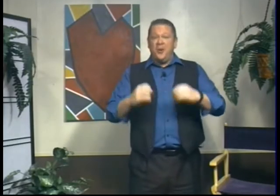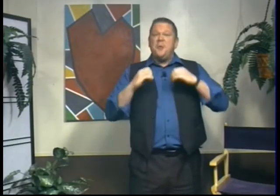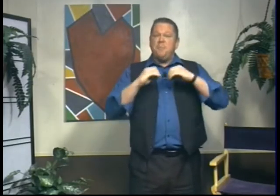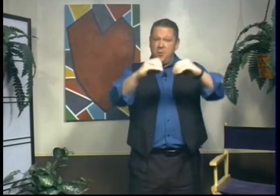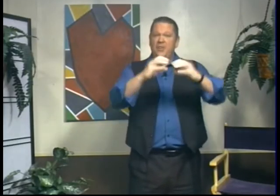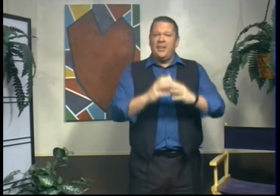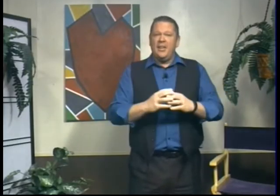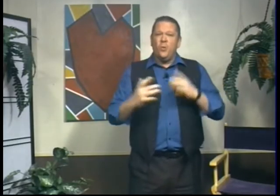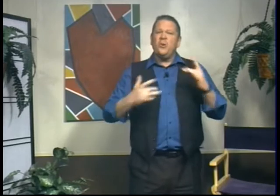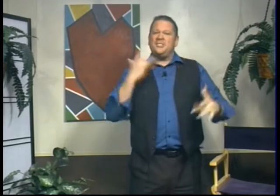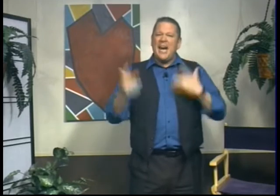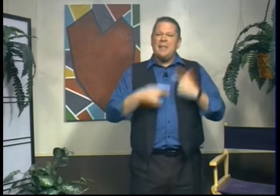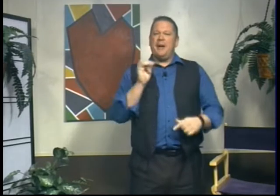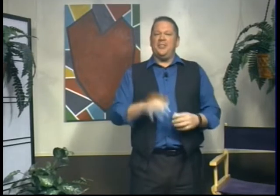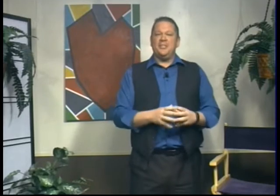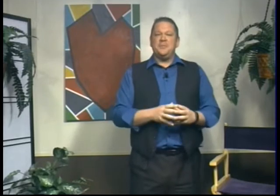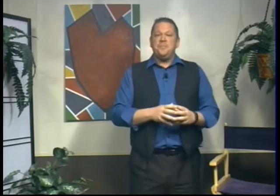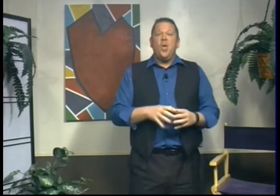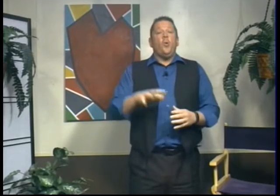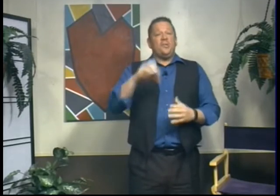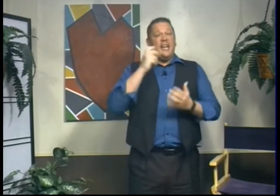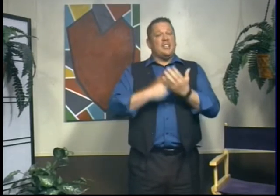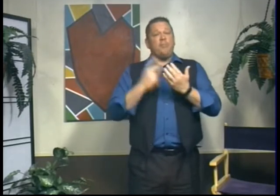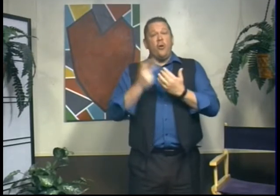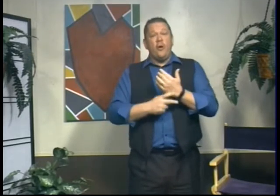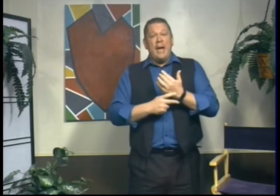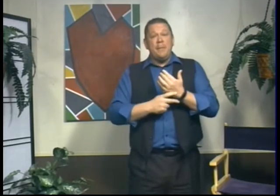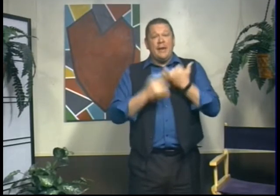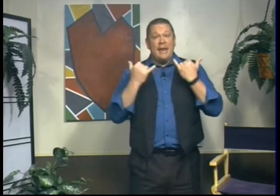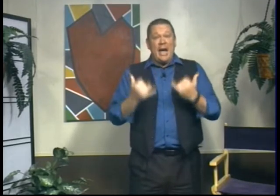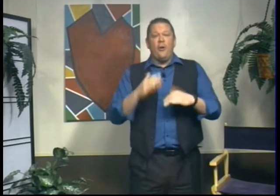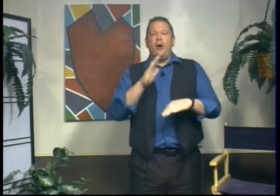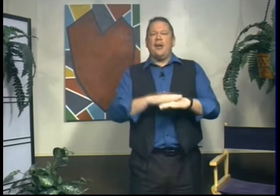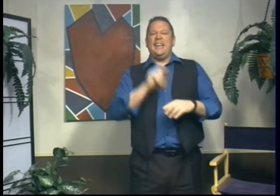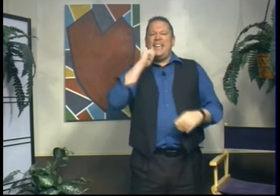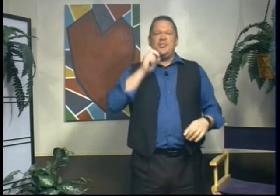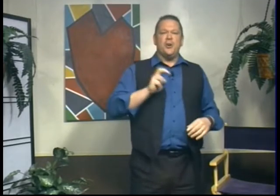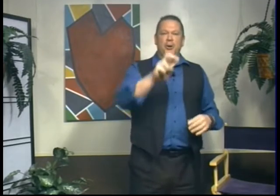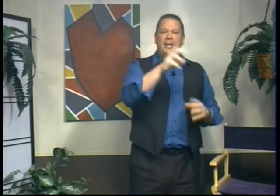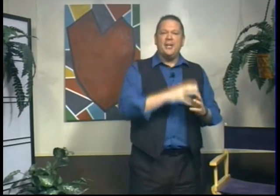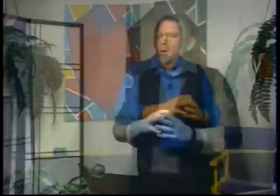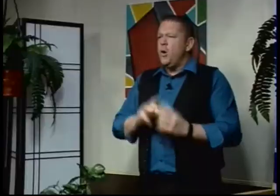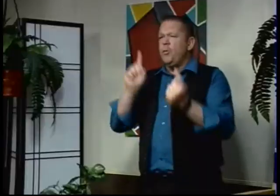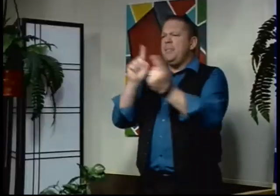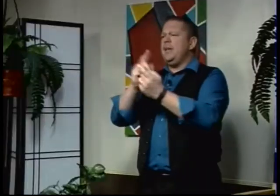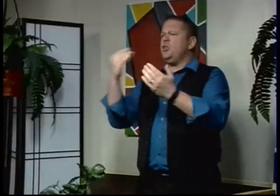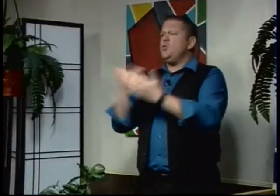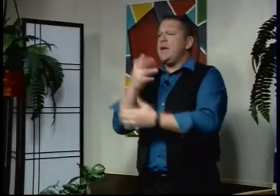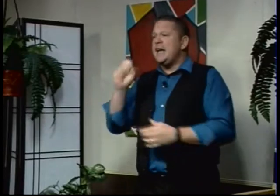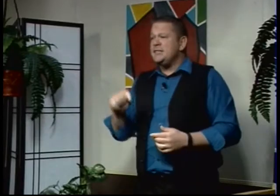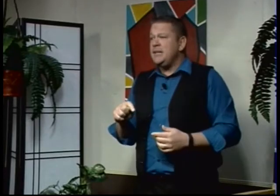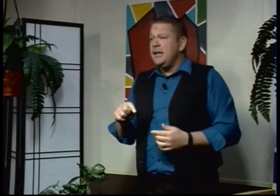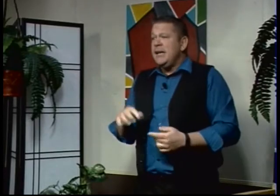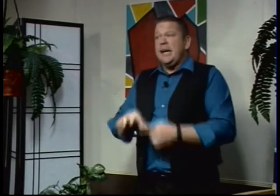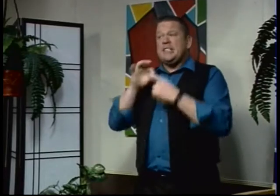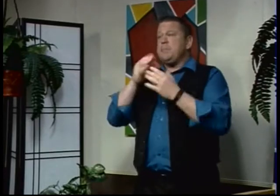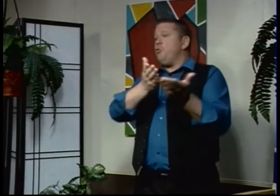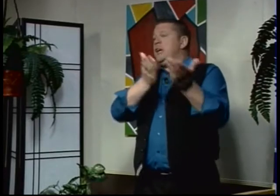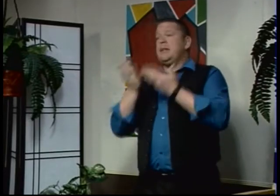moving. We're excited about this. We're taking the program now on a neat journey. We'll be meeting new guests, except bringing them